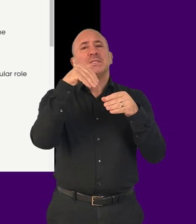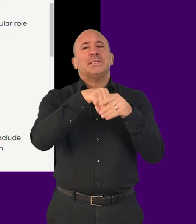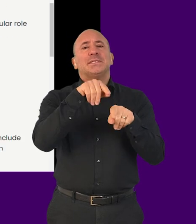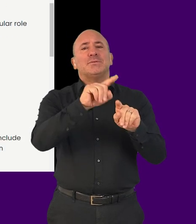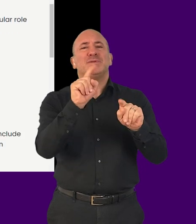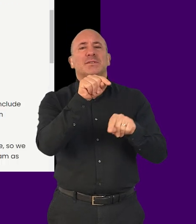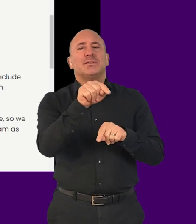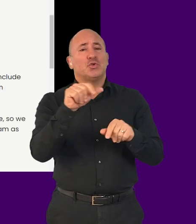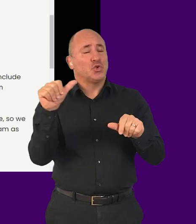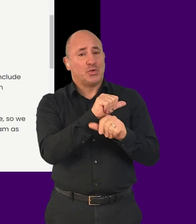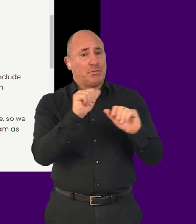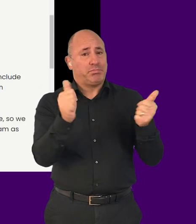its content.